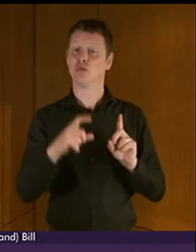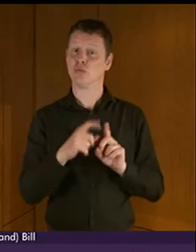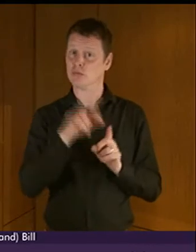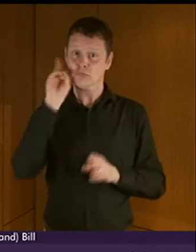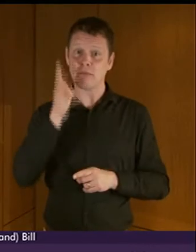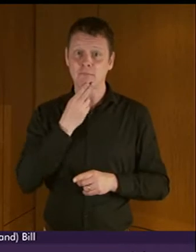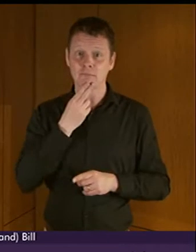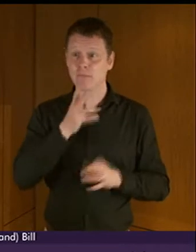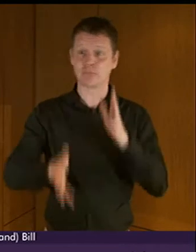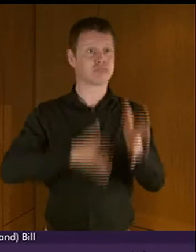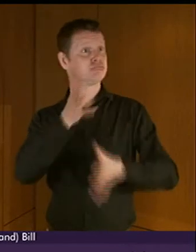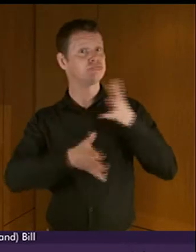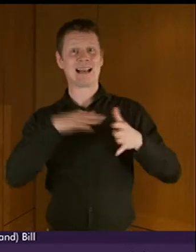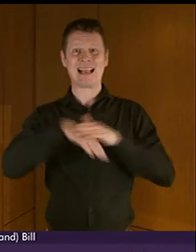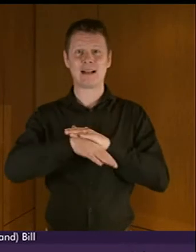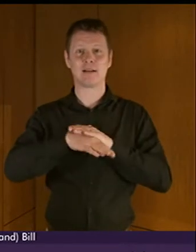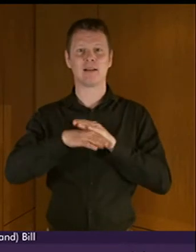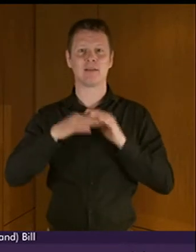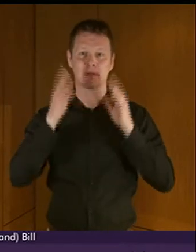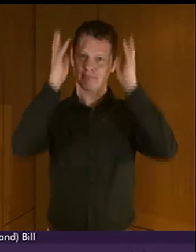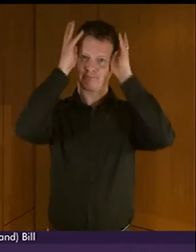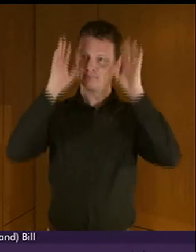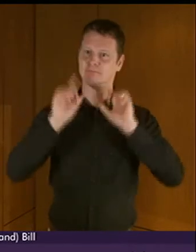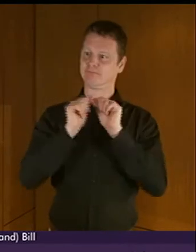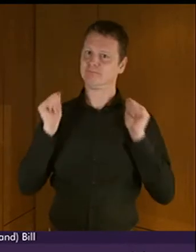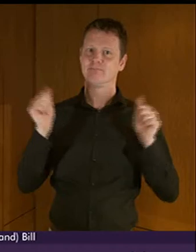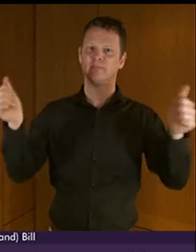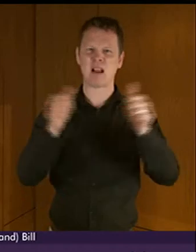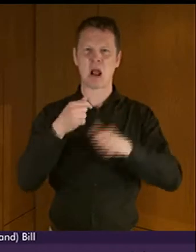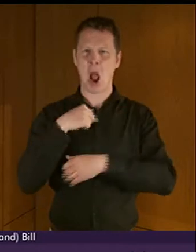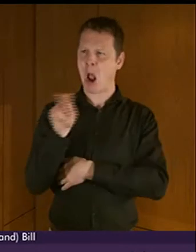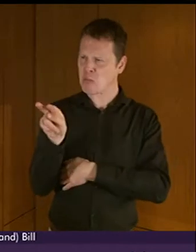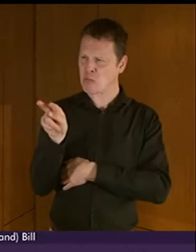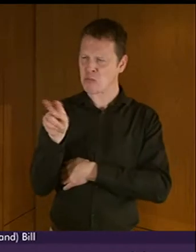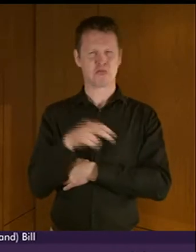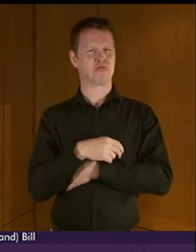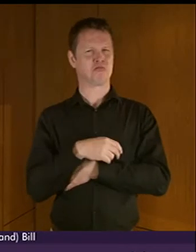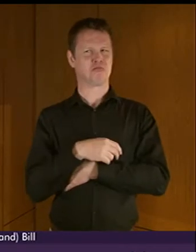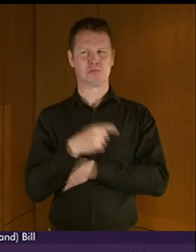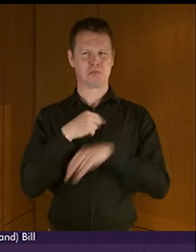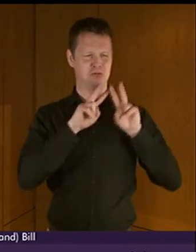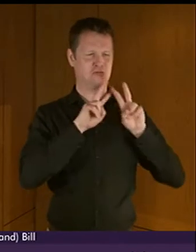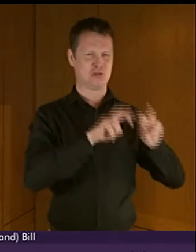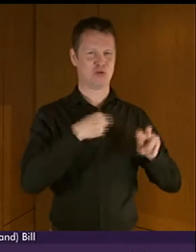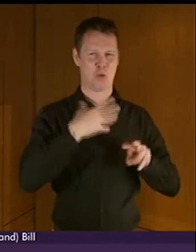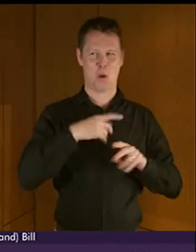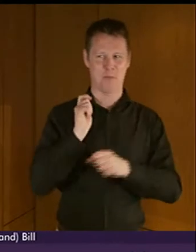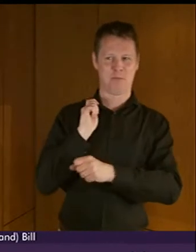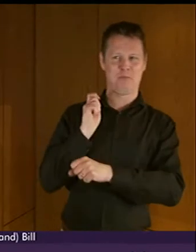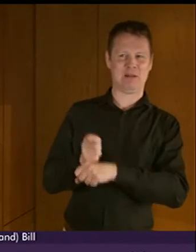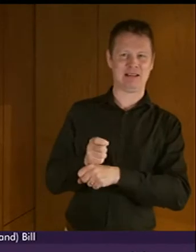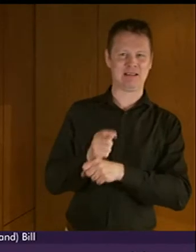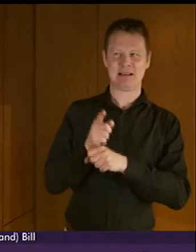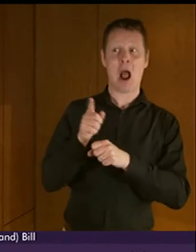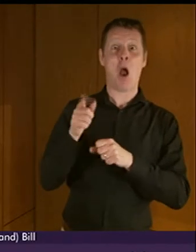language at court so I thought I would do some research of my own and see if I could match that and in keeping with the